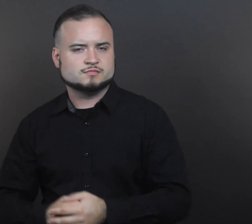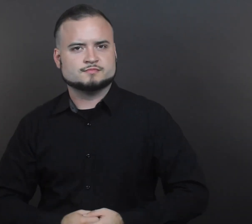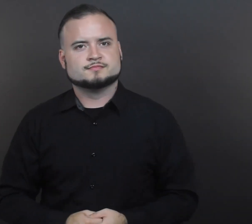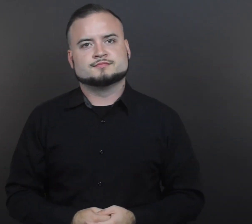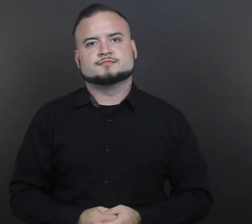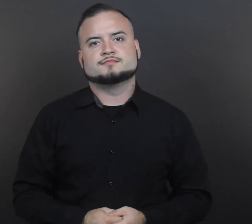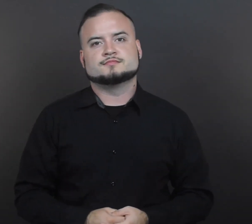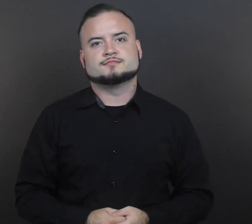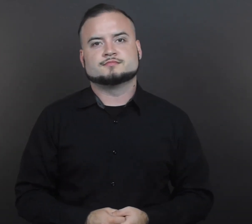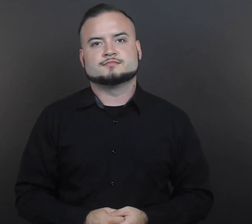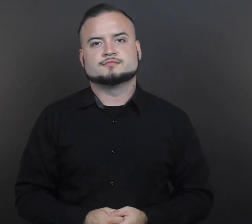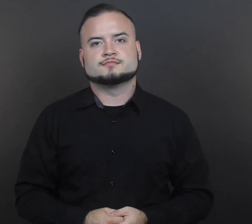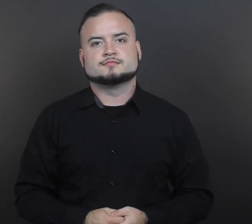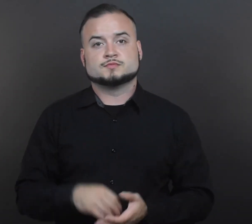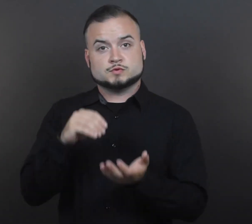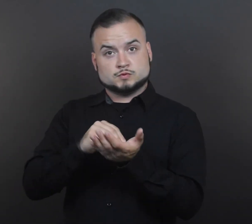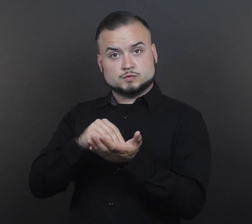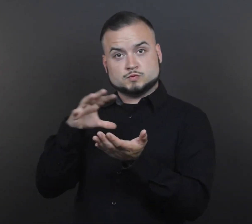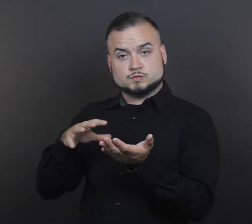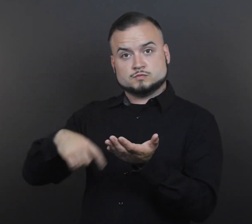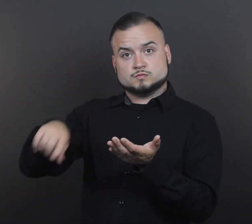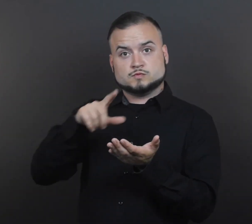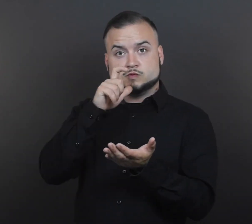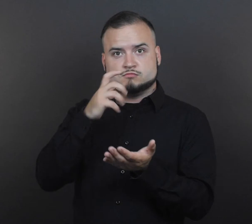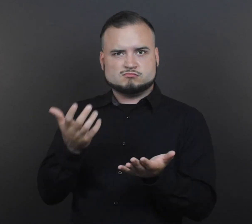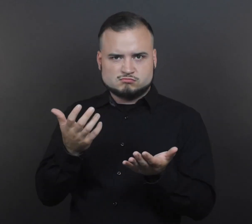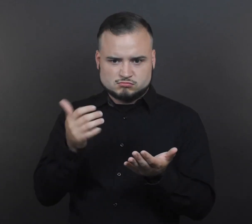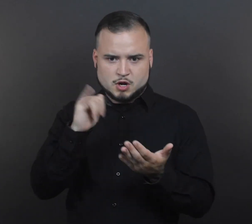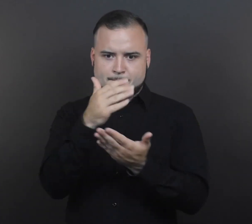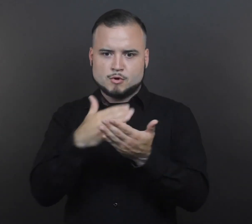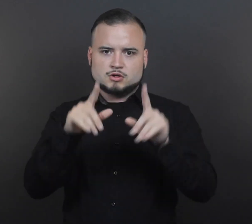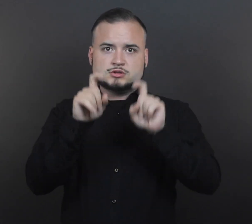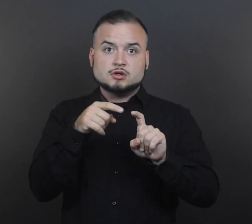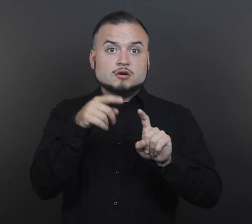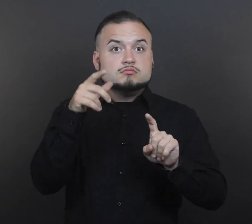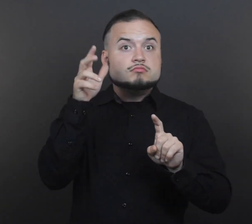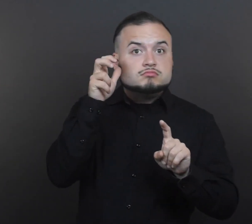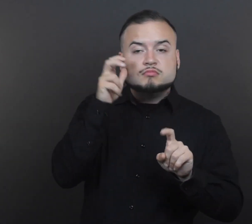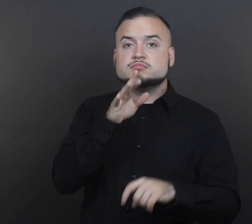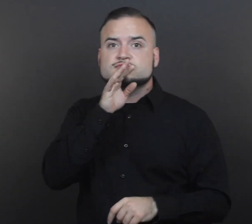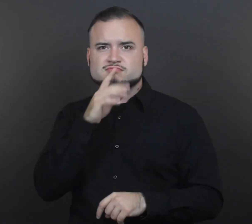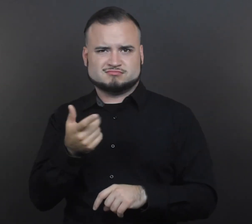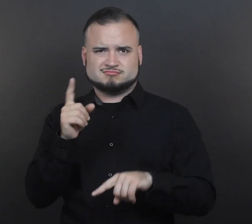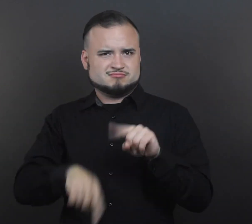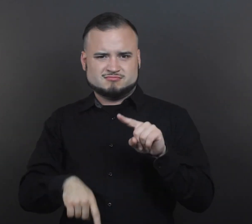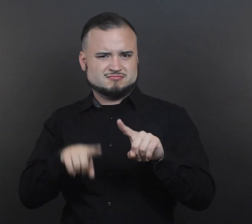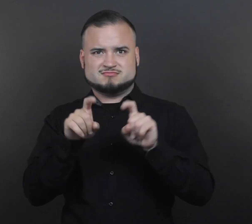Students who cannot complete the listening and speaking tests on the WIDA screener should